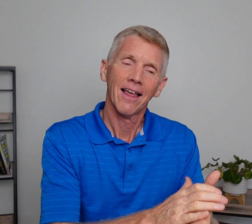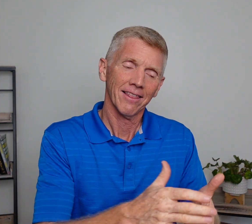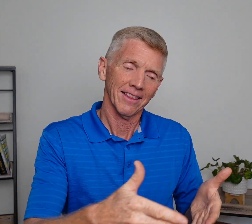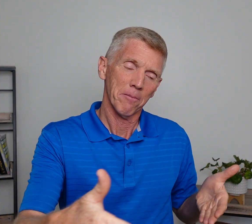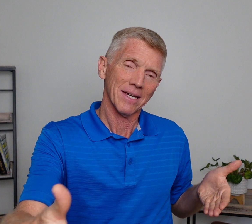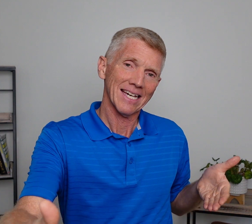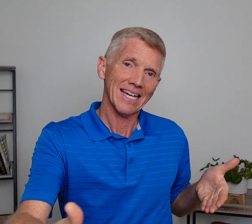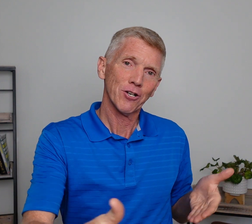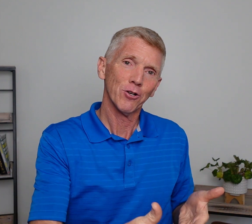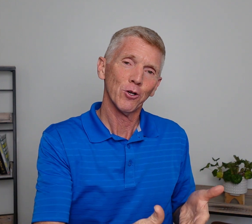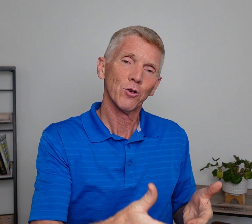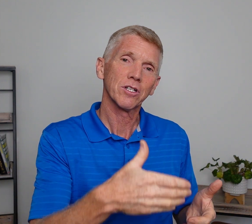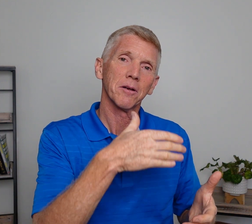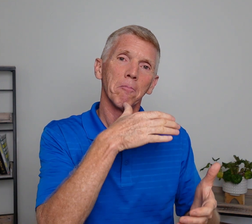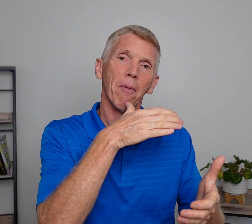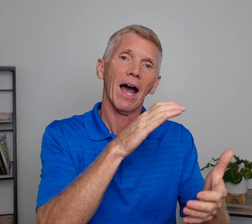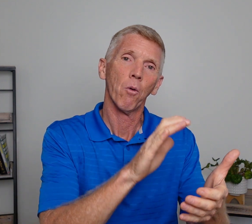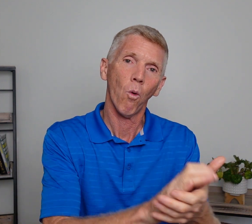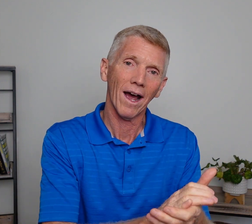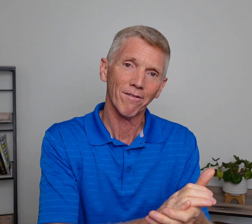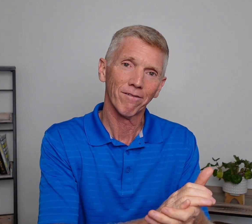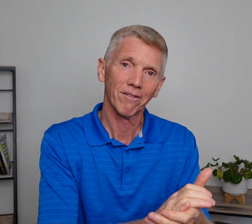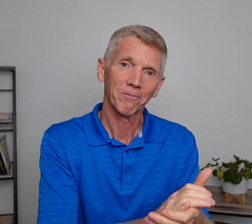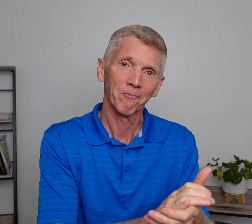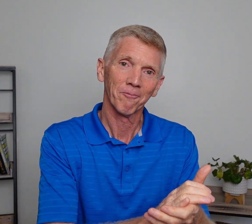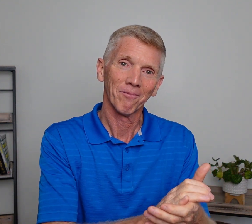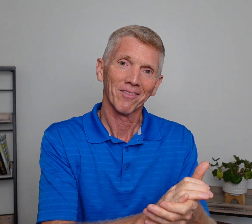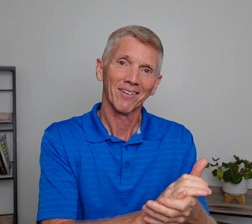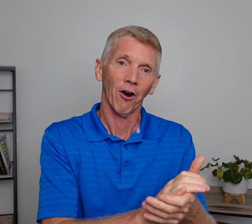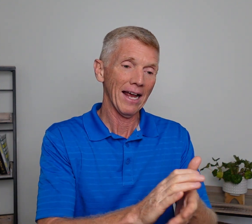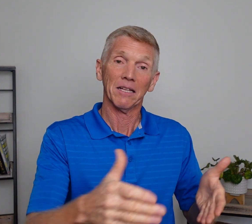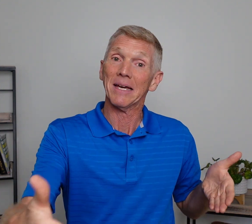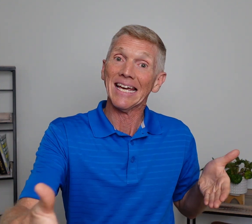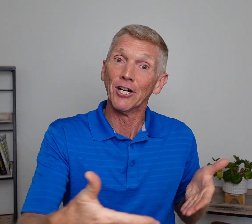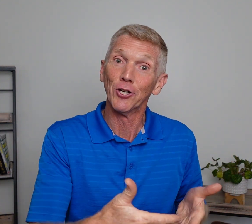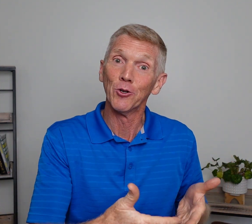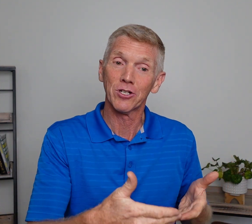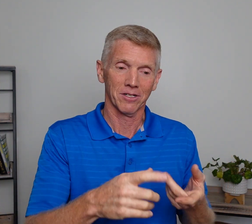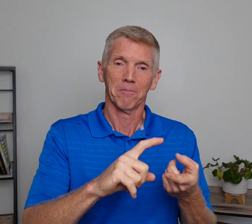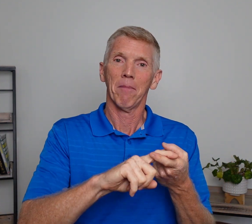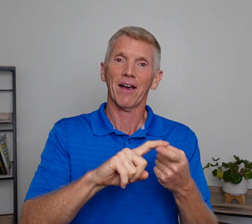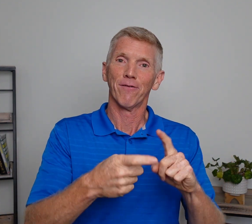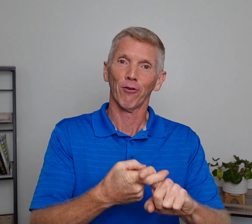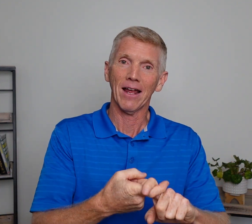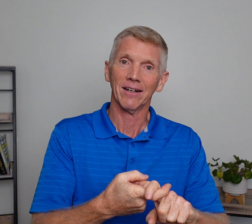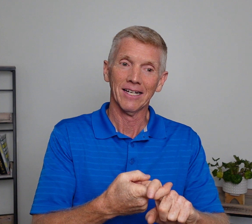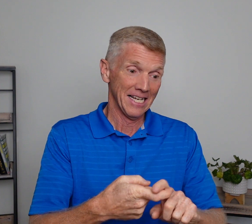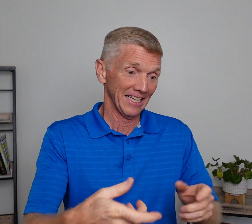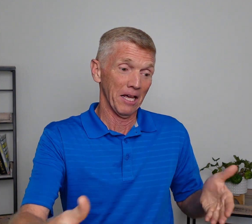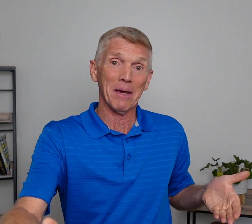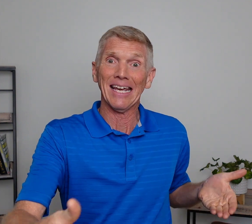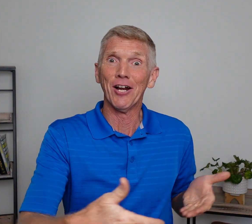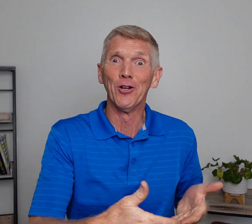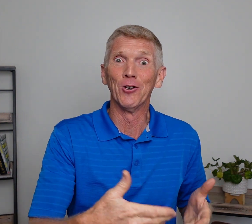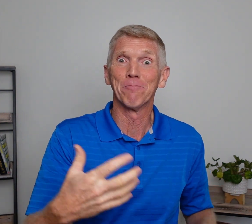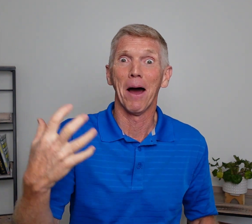Let me introduce my wife. All right? Let me introduce my friend. Let me introduce my